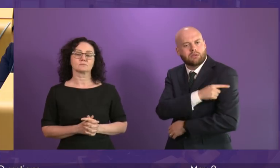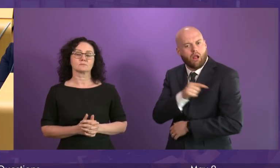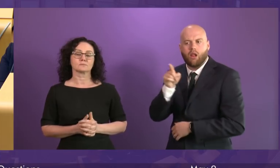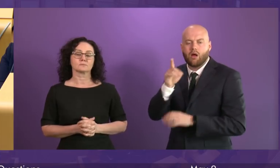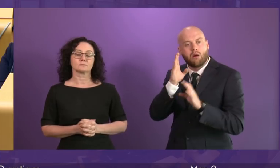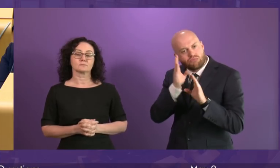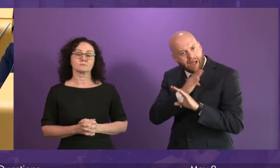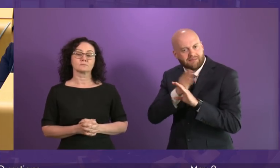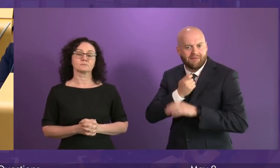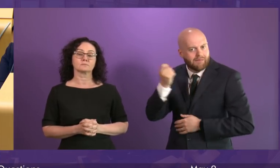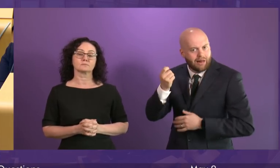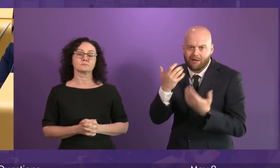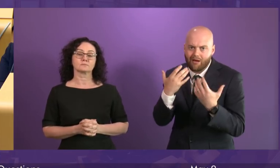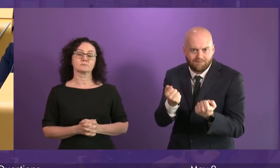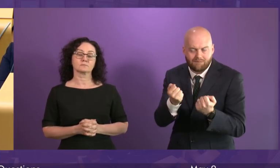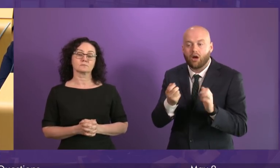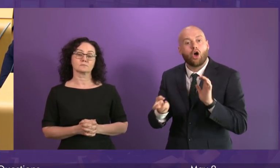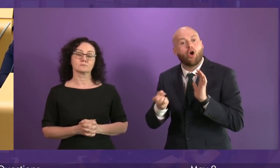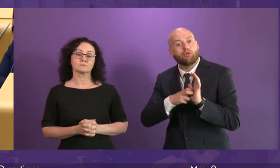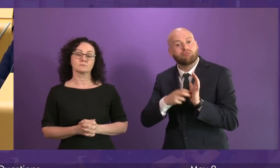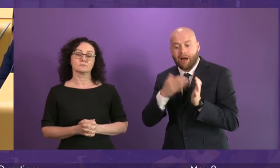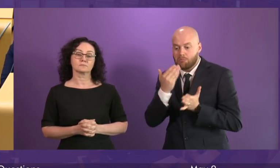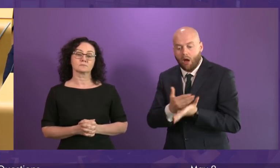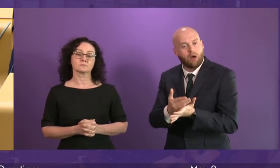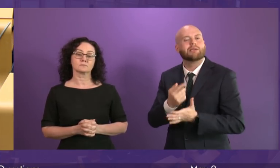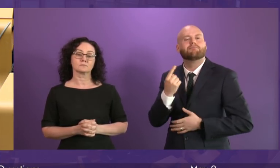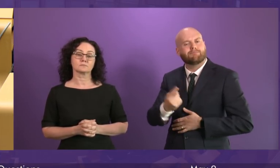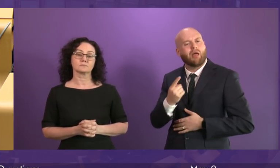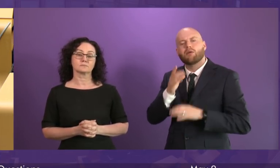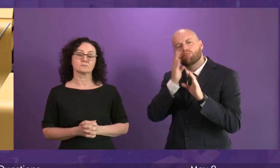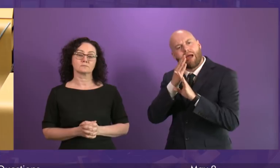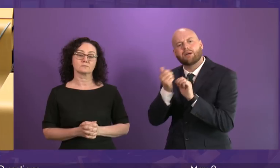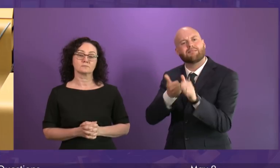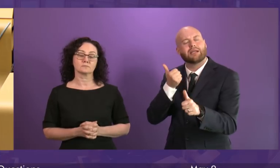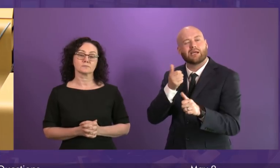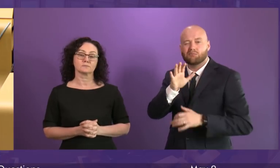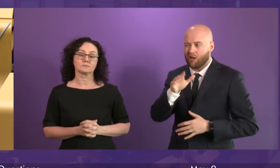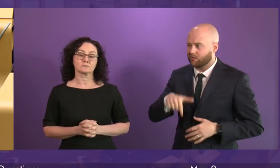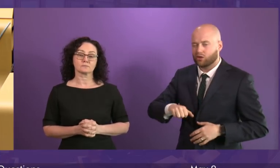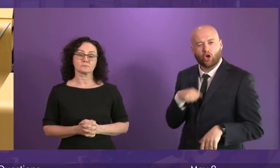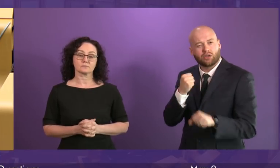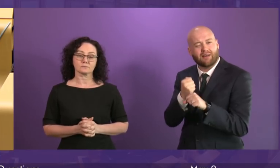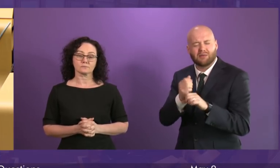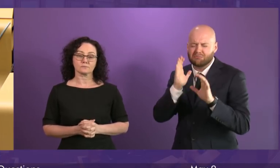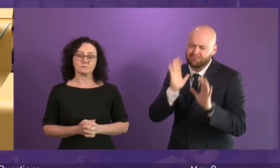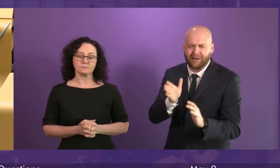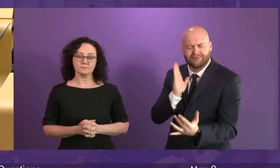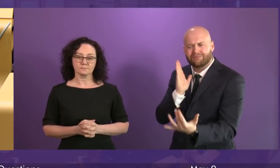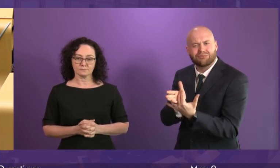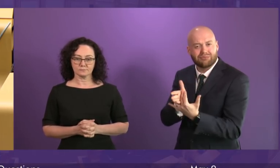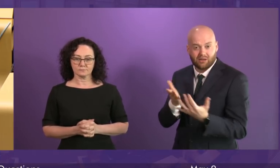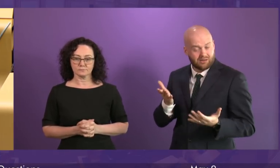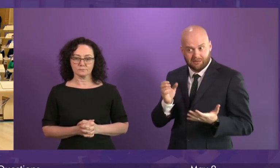is private. Is there a role for the Scottish Government, as these changes must surely affect the delivery of health care in the Royal Infirmary of Edinburgh?